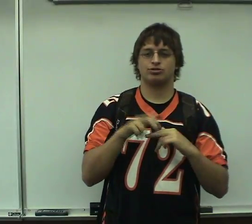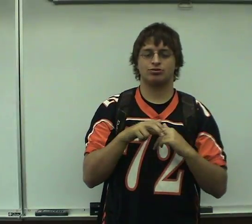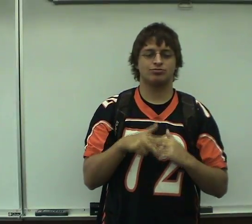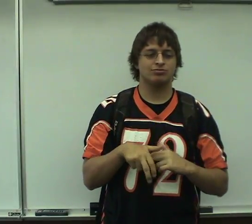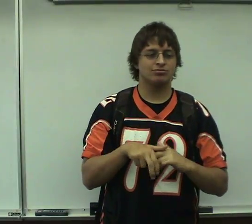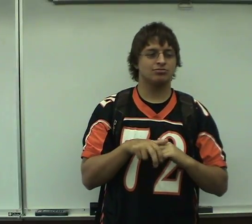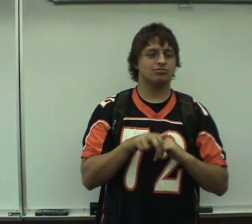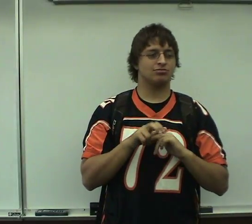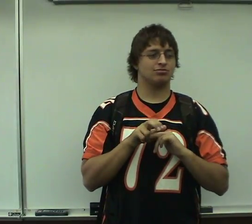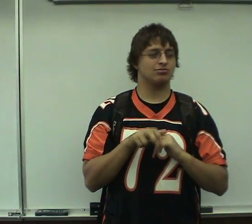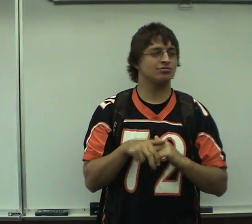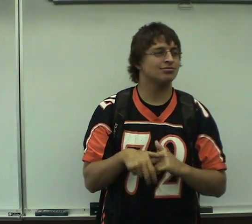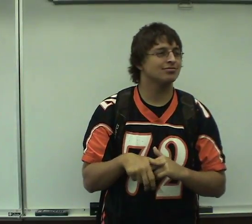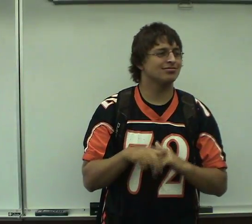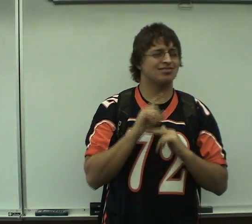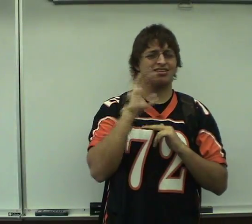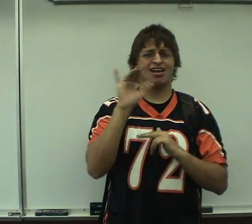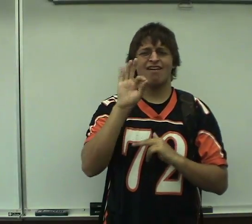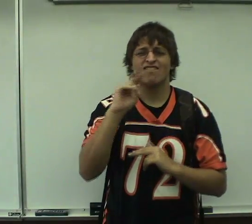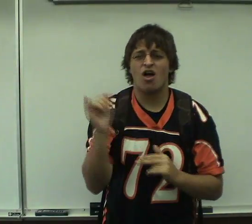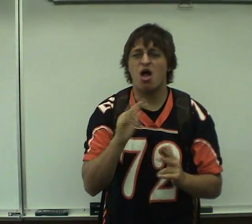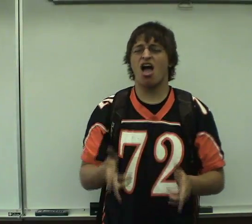to turn that button. I can do